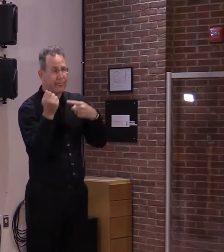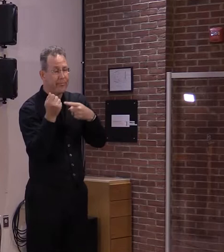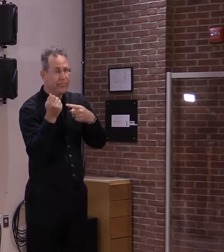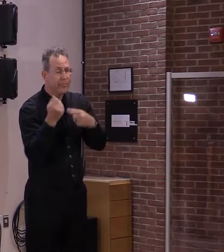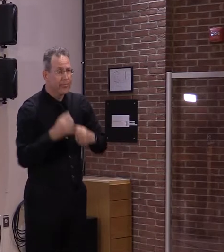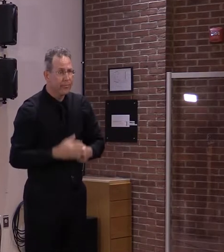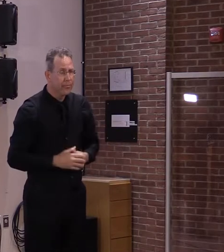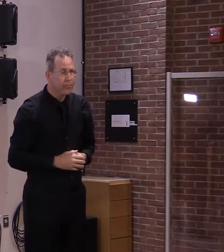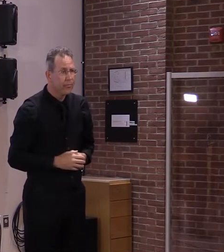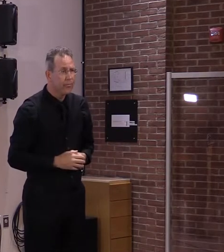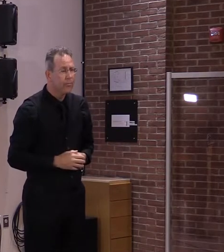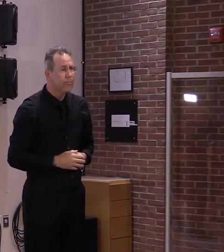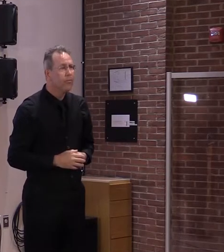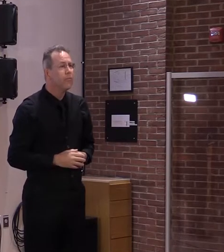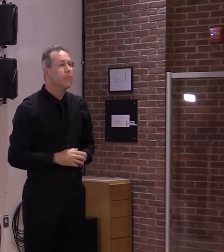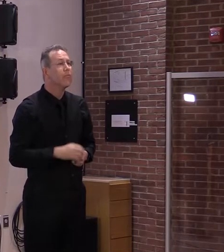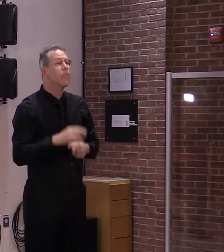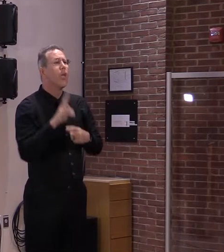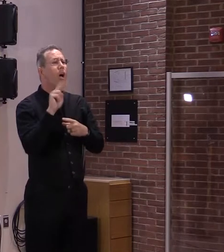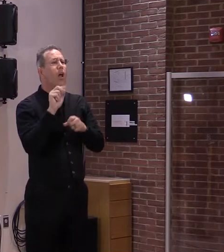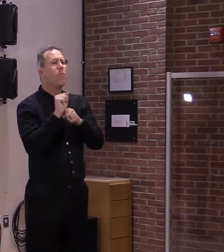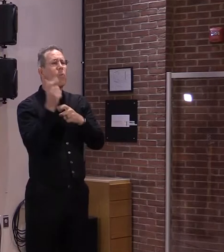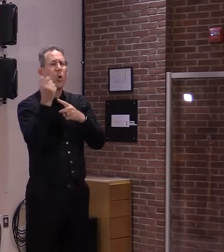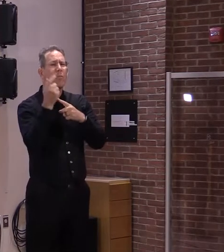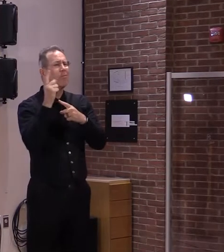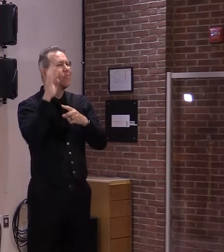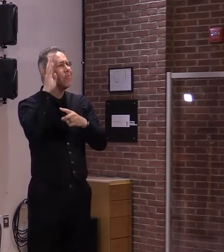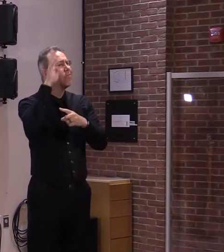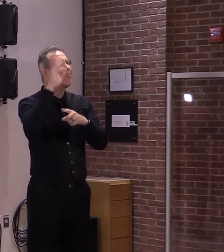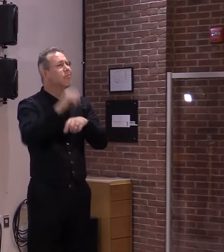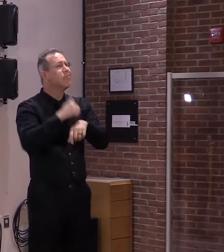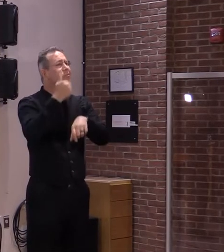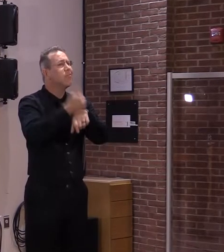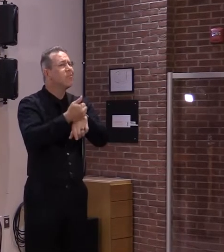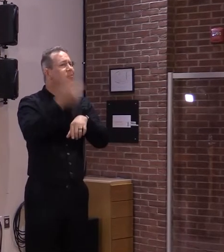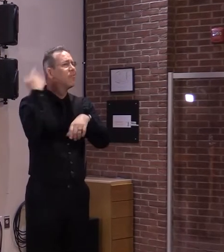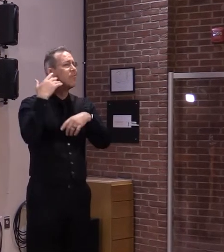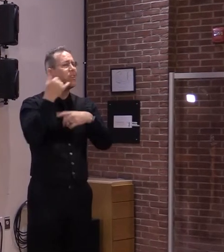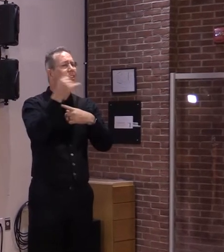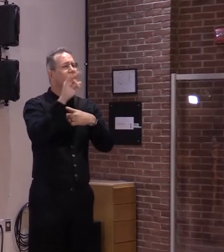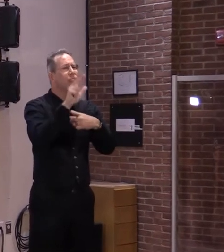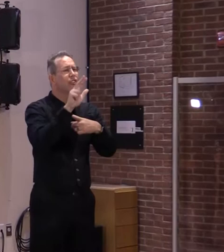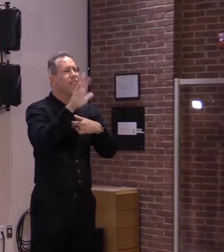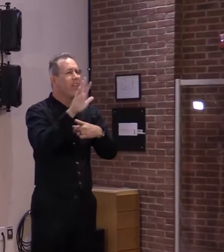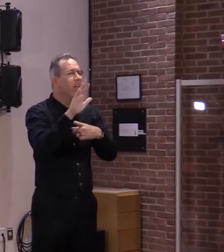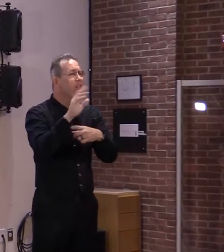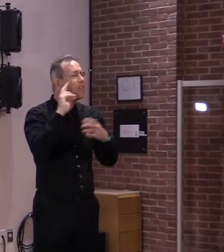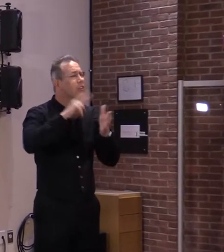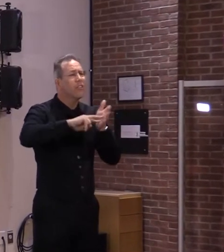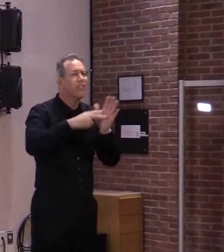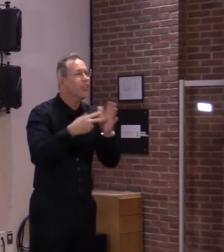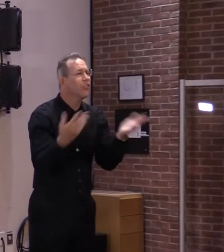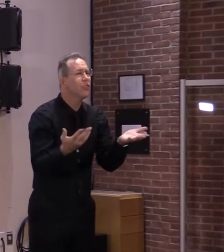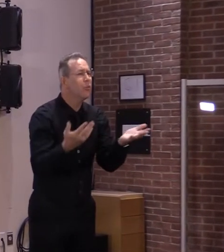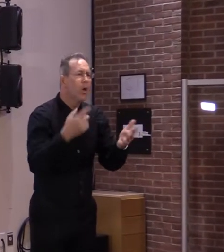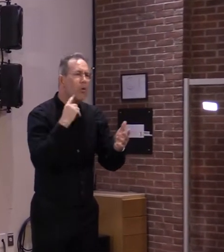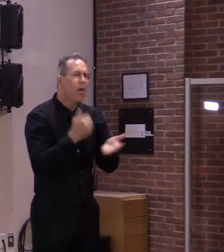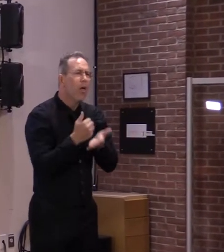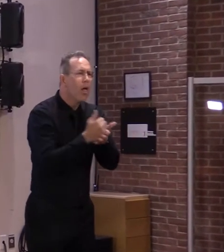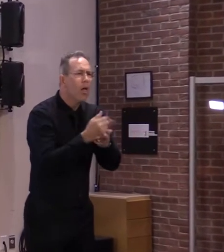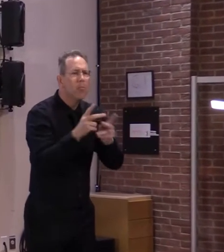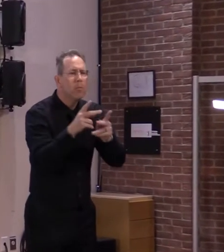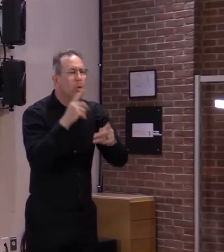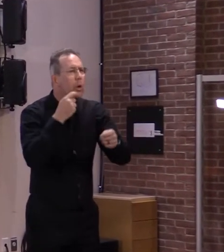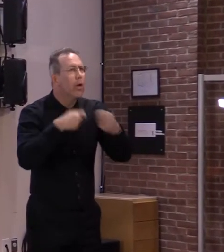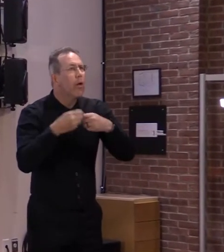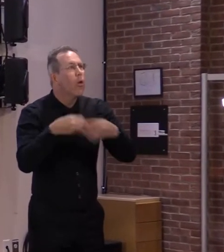Unemployment insurance was created in 1935 with the intention of providing short-term partial wage replacement to individuals who lose employment through